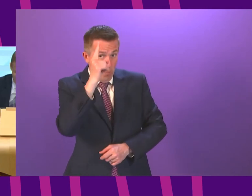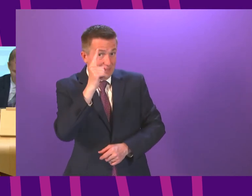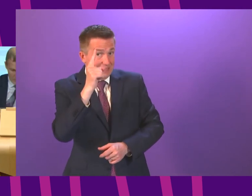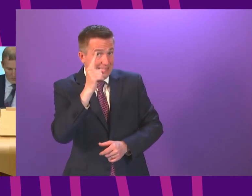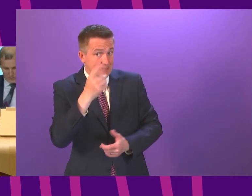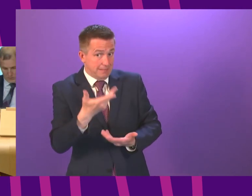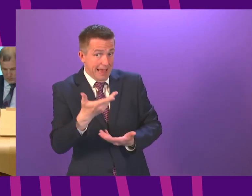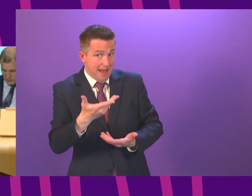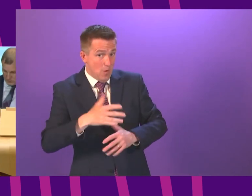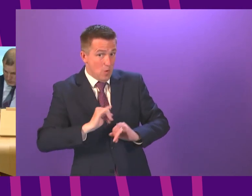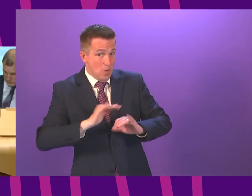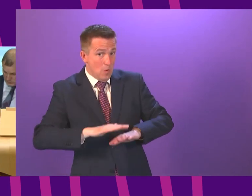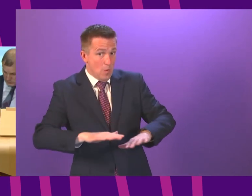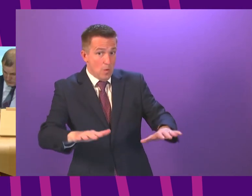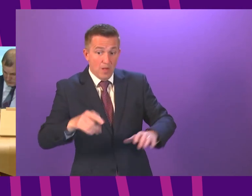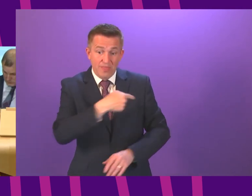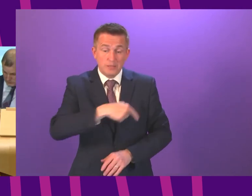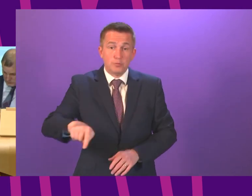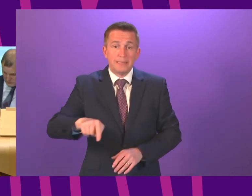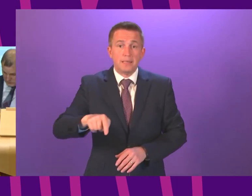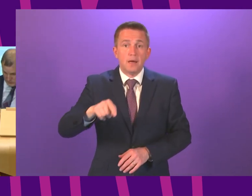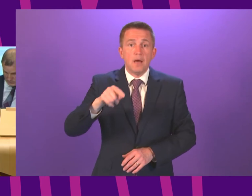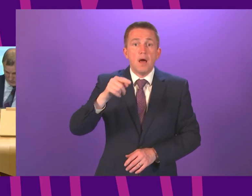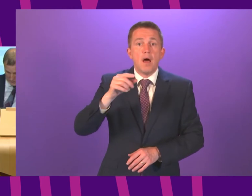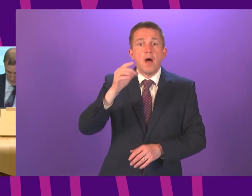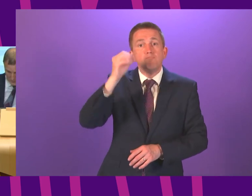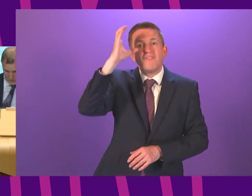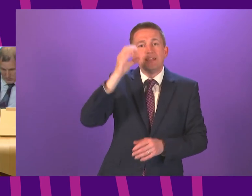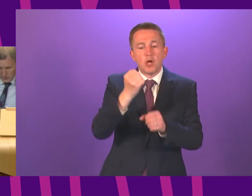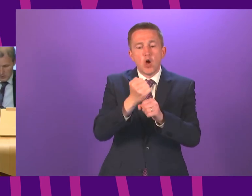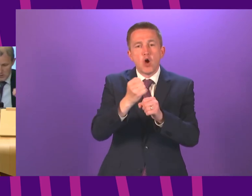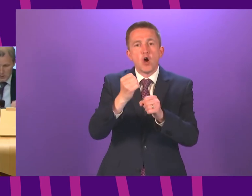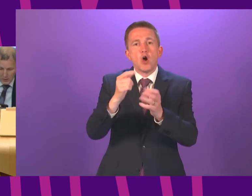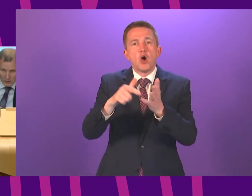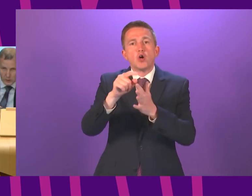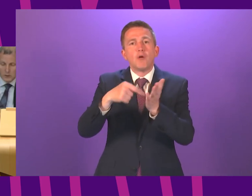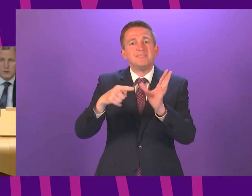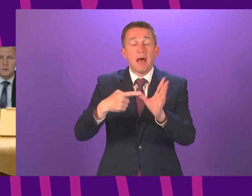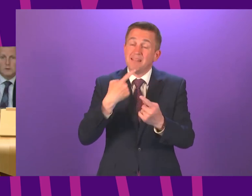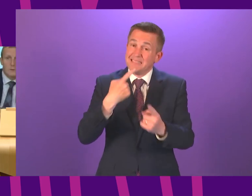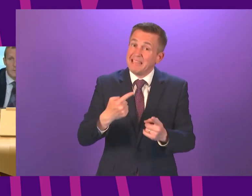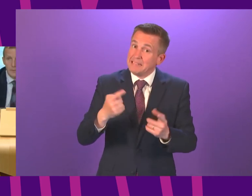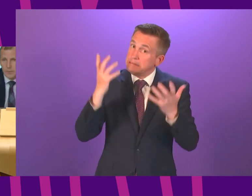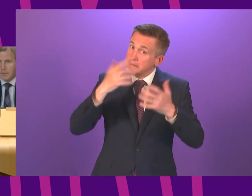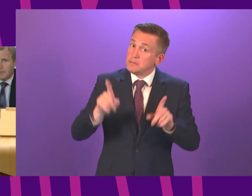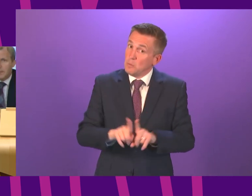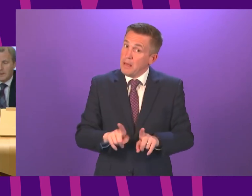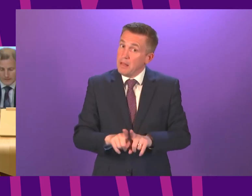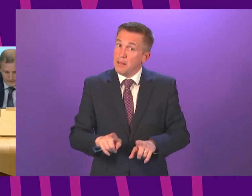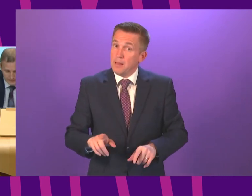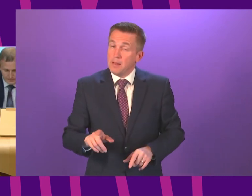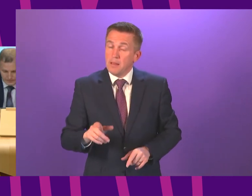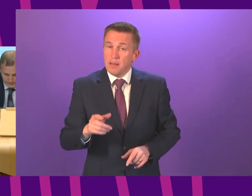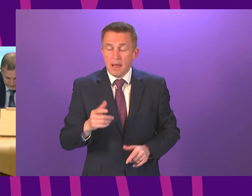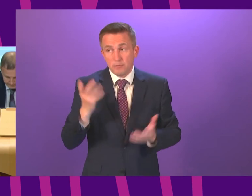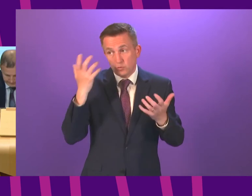week that Professor Ravi Gupta warned that the UK could be heading for the same I was particularly concerned to see images of people not adequately